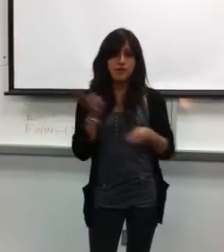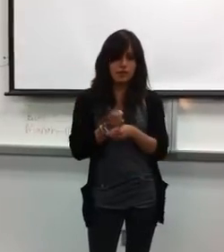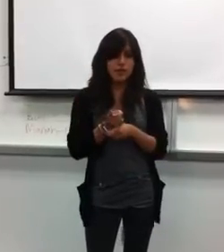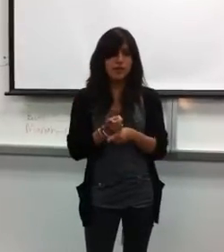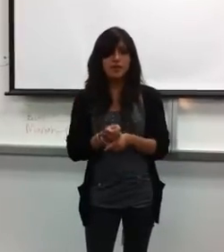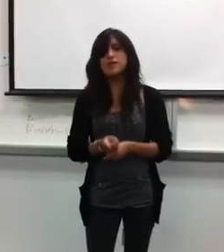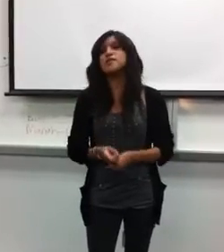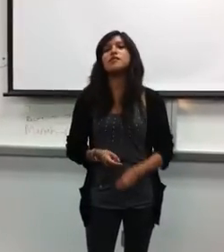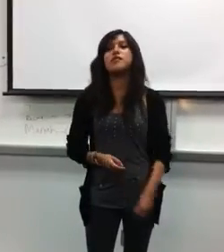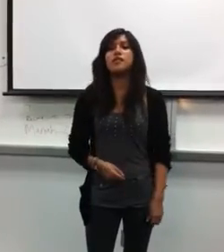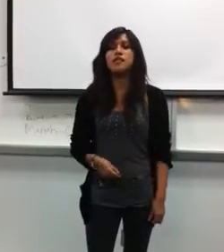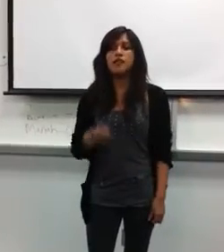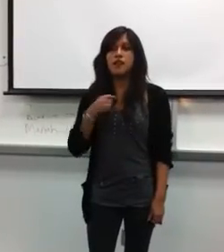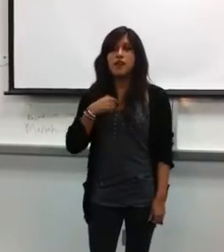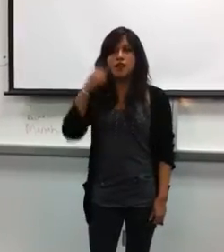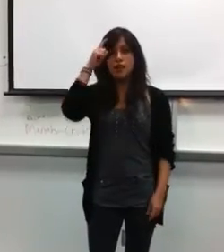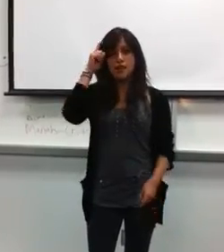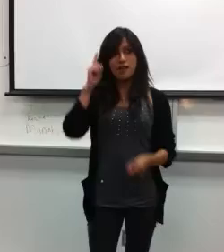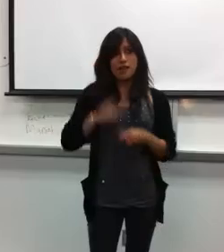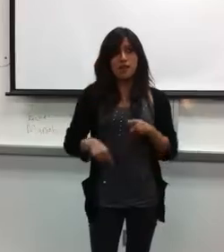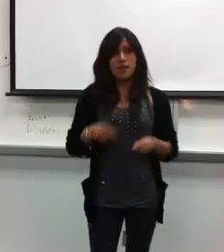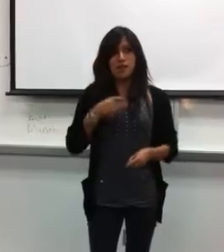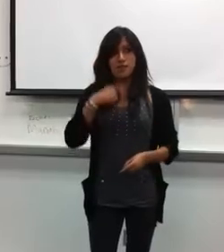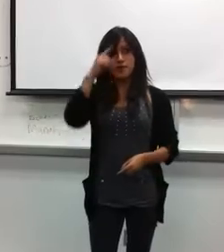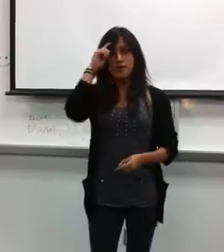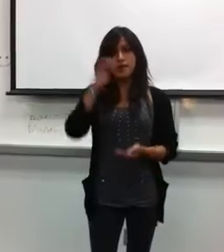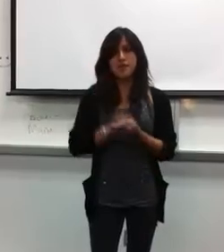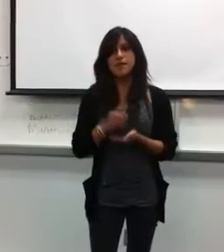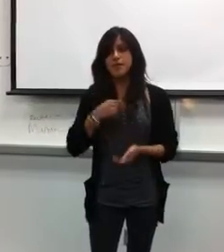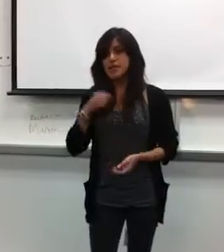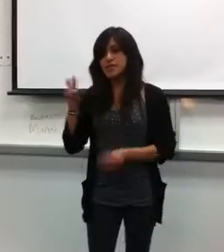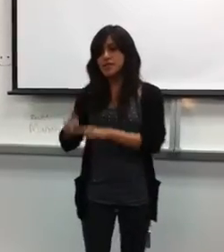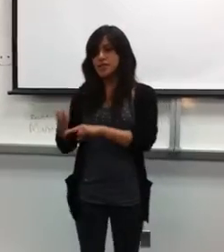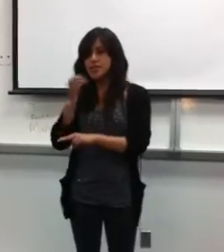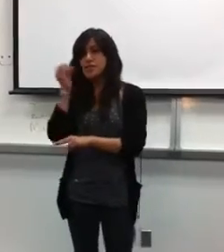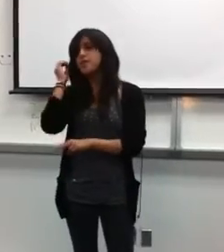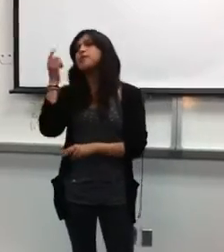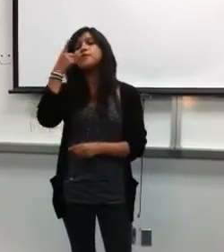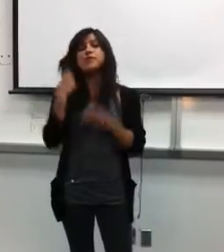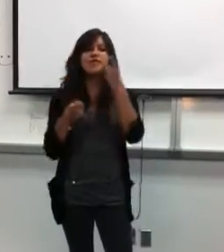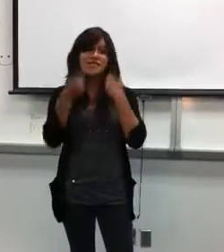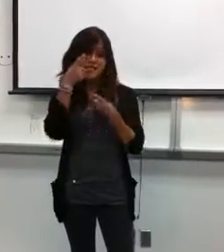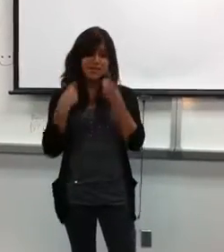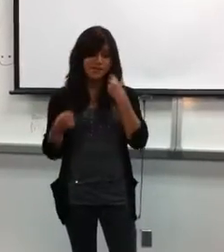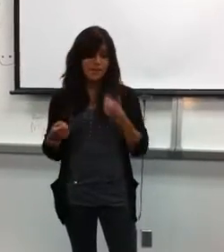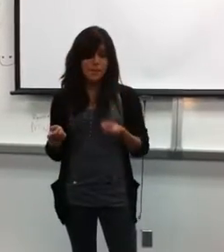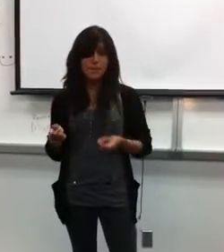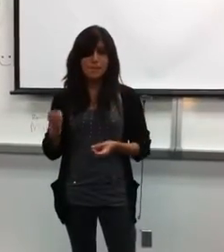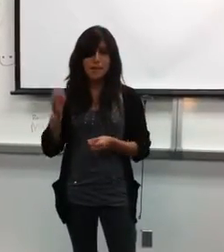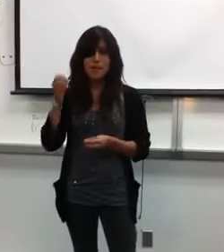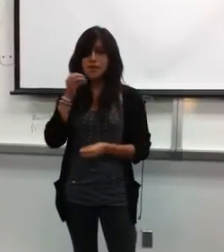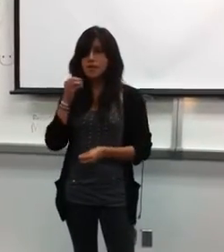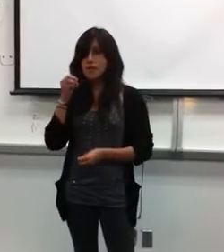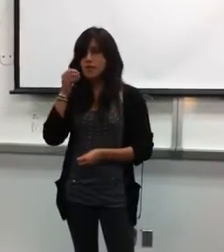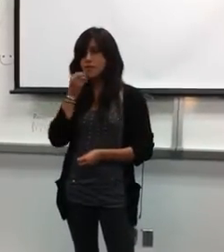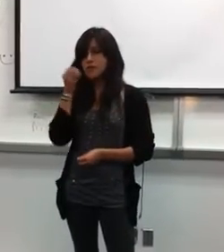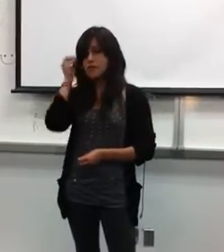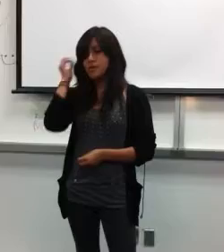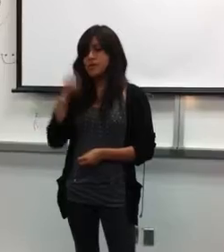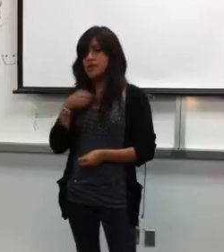right. But I can't believe your baby said I won't cry. Your baby wait for the fall